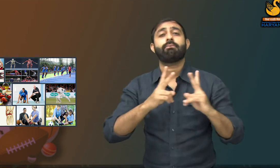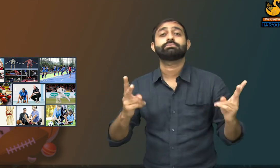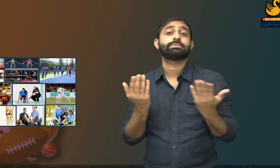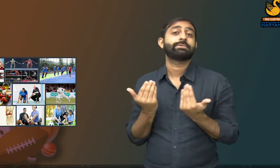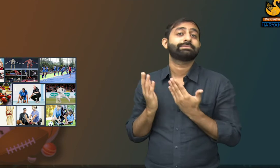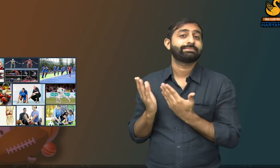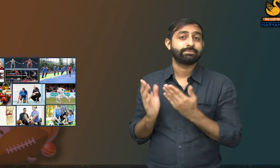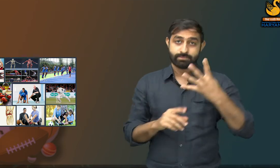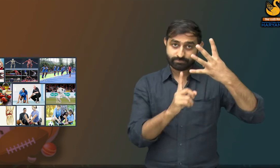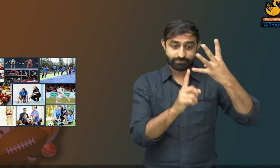sports injuries.